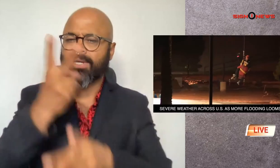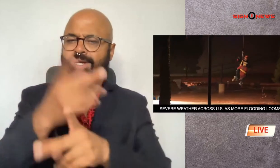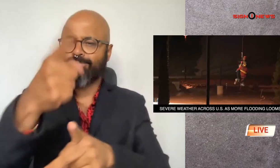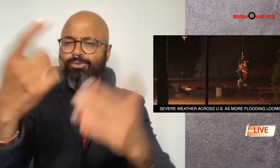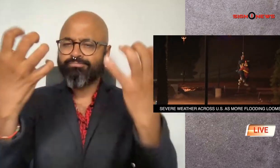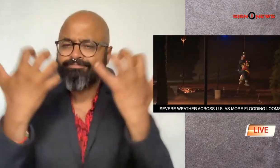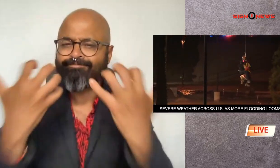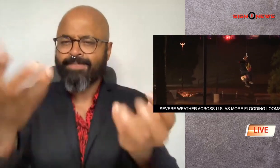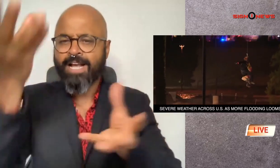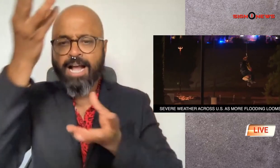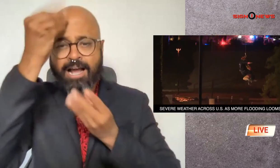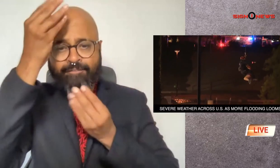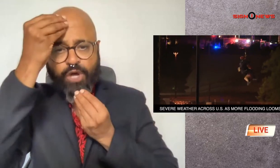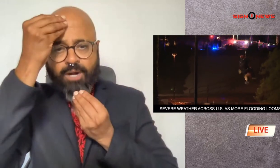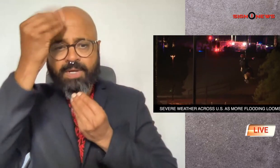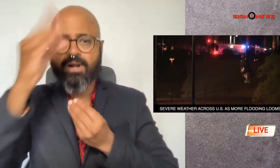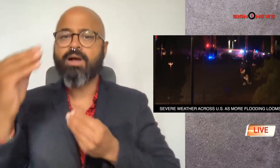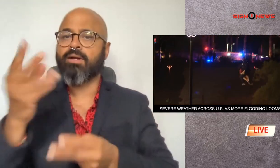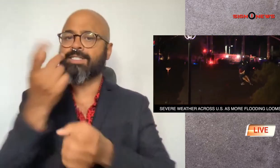keep viewers informed and safe